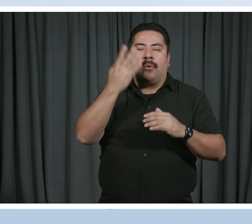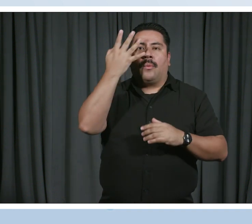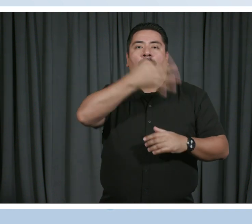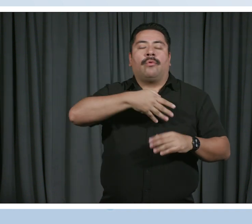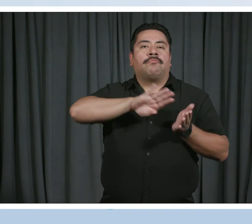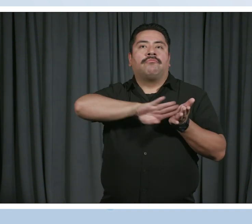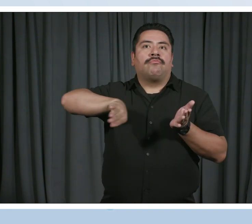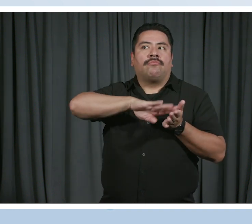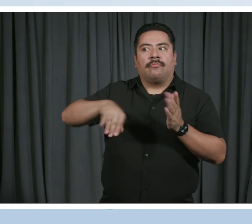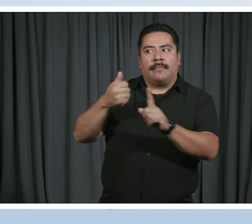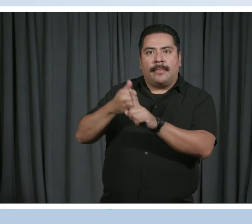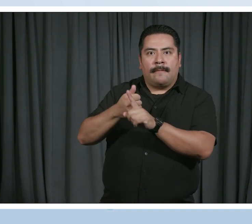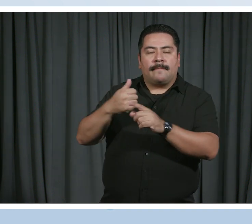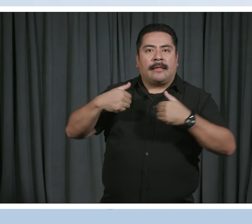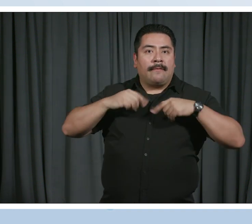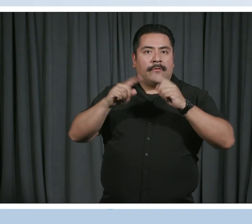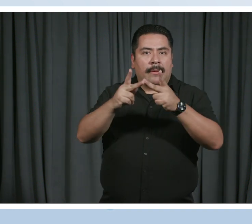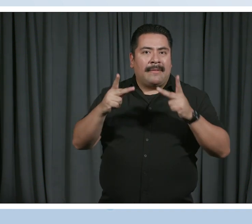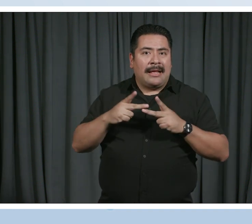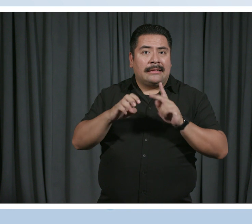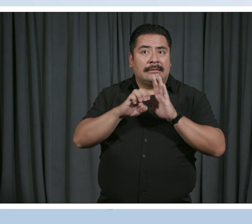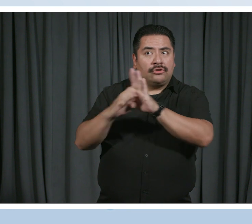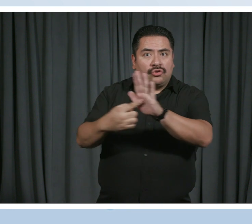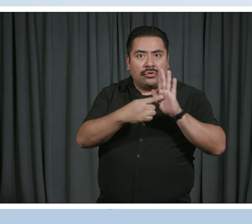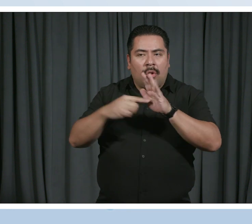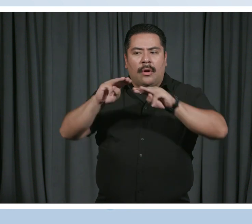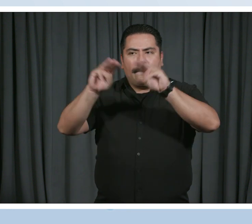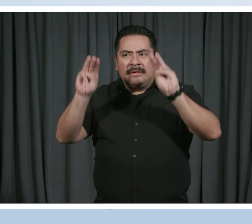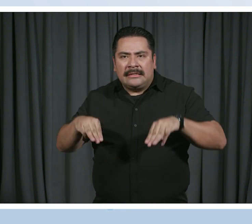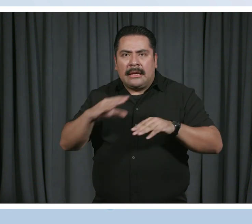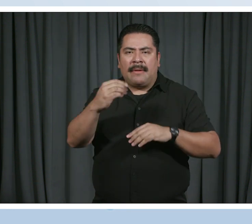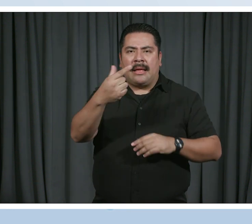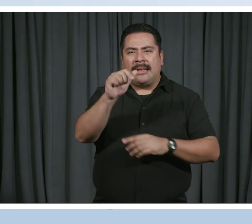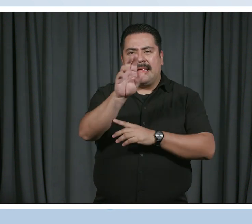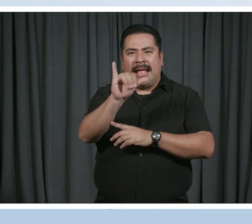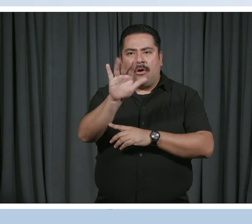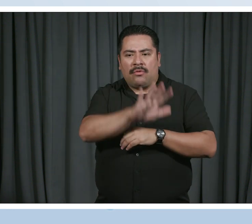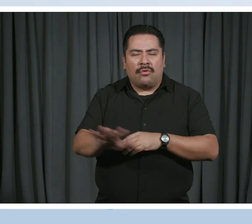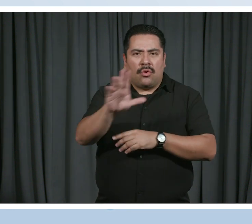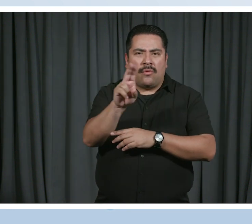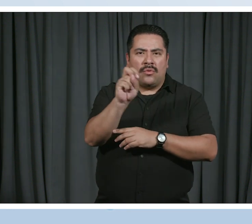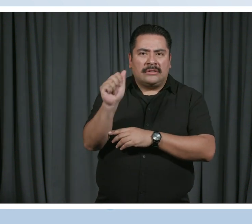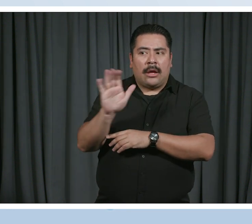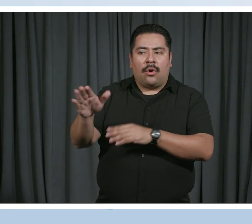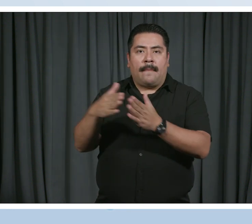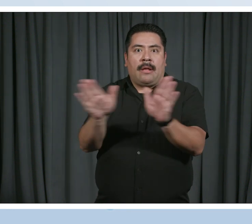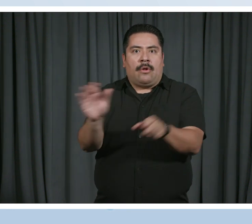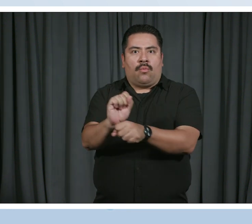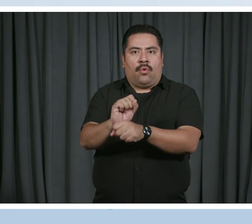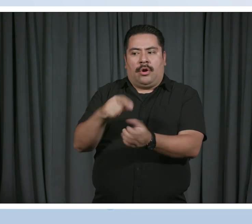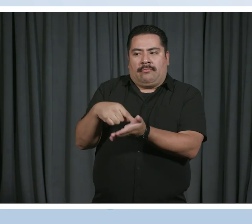extensively at venues including museums and galleries across the U.S. Her public artwork has been commissioned nationally